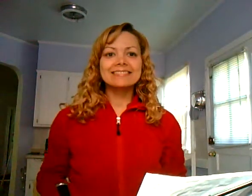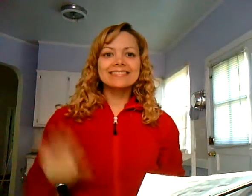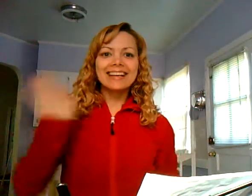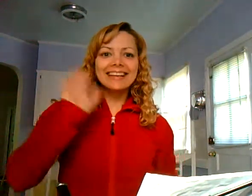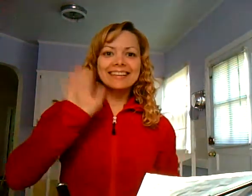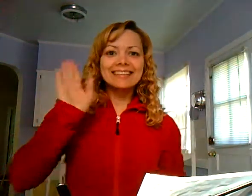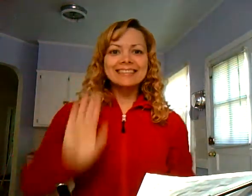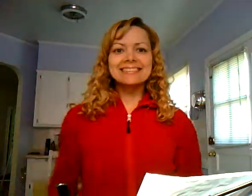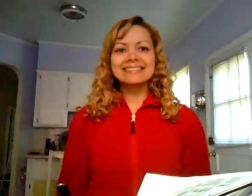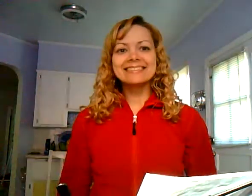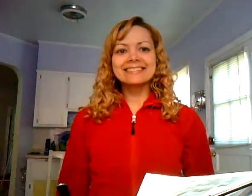Hello.